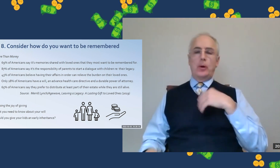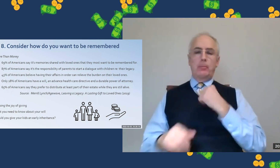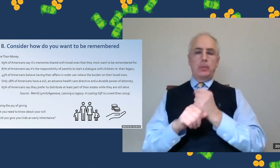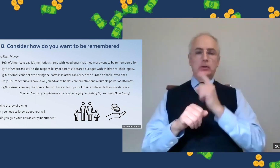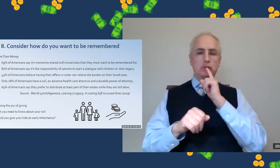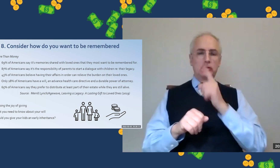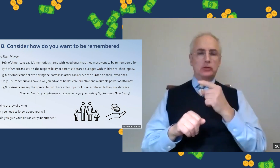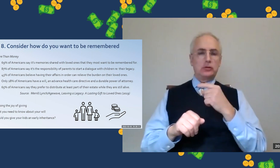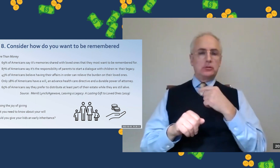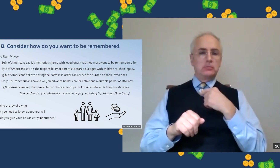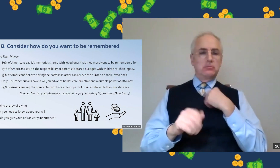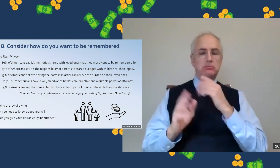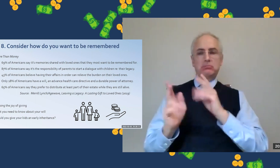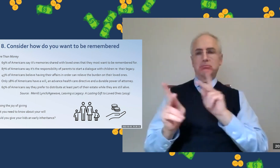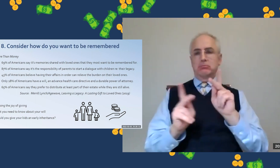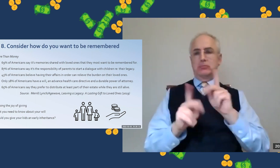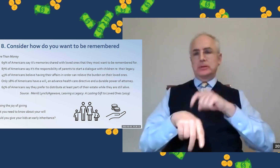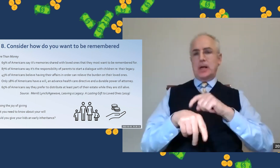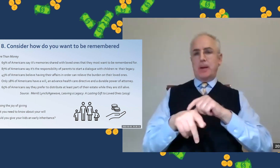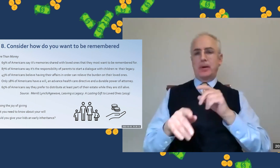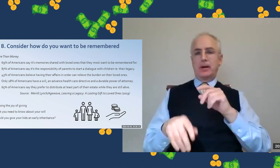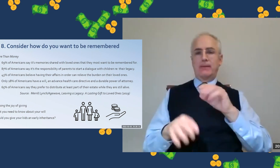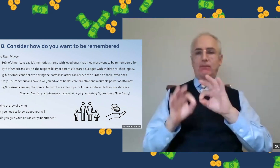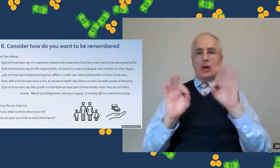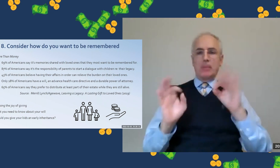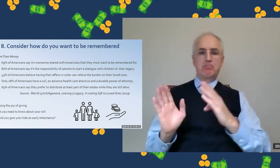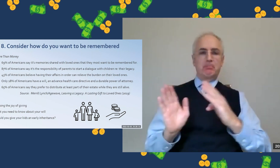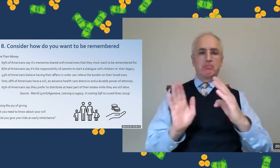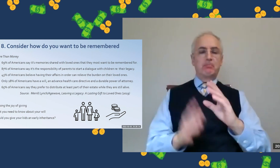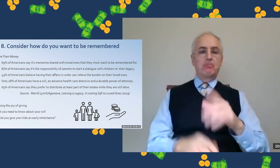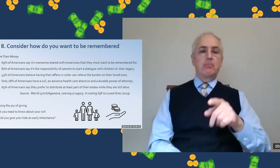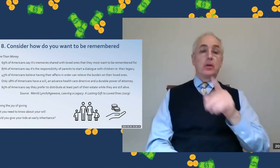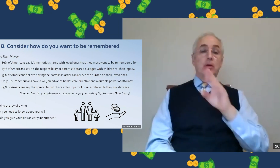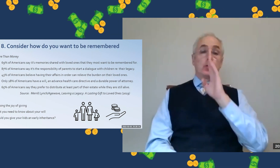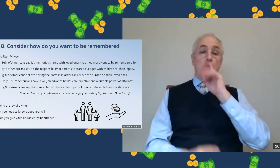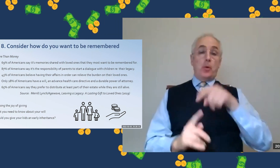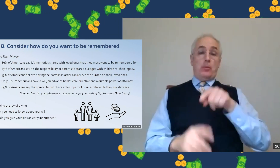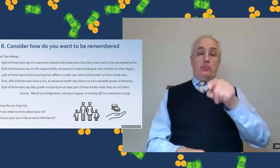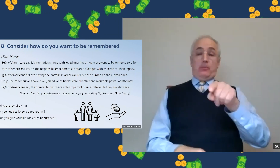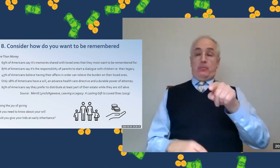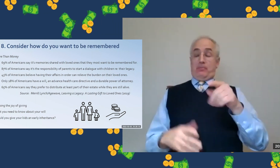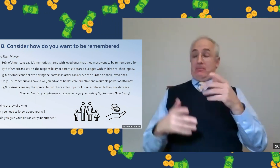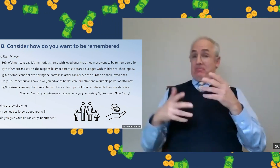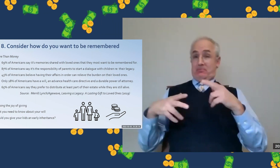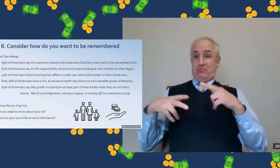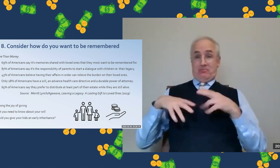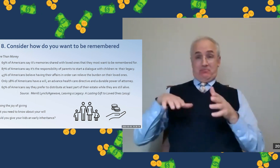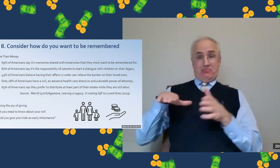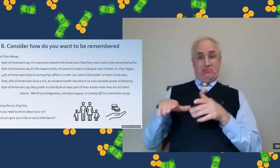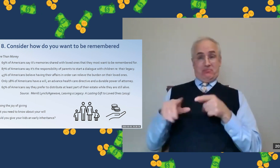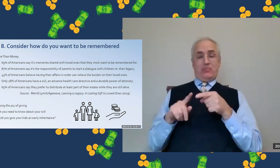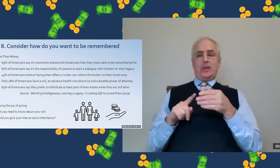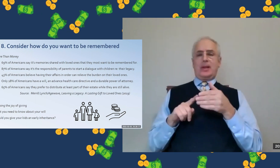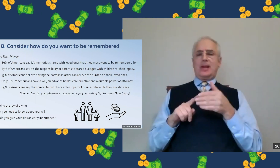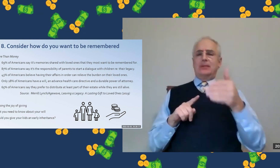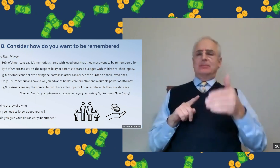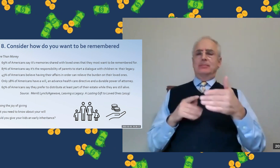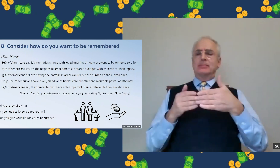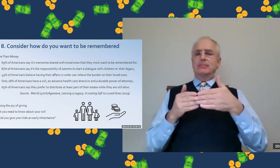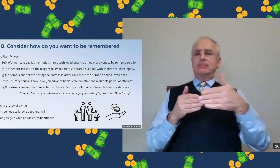So I see we're almost at 730 and I do want to make sure that I'm doing well on time. As